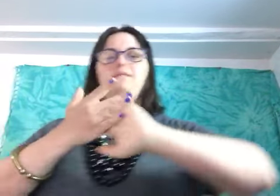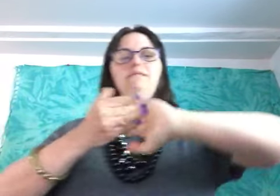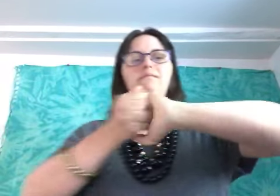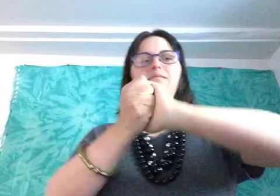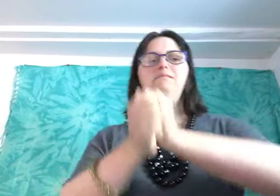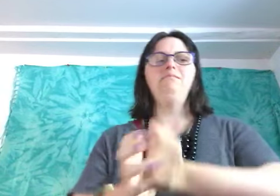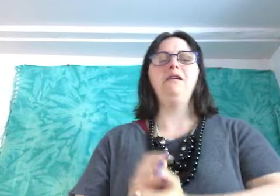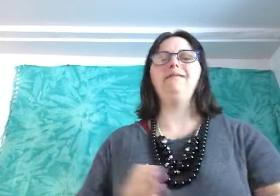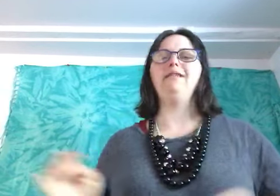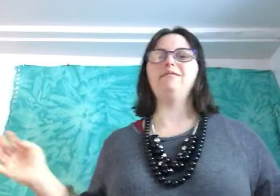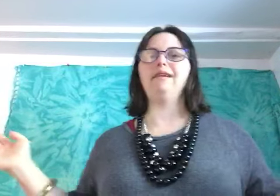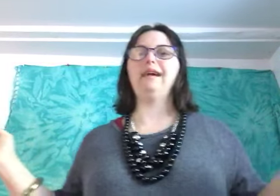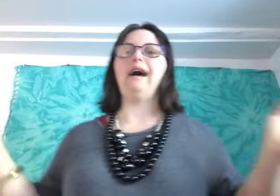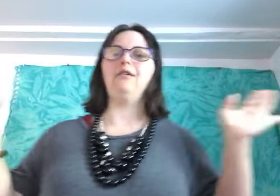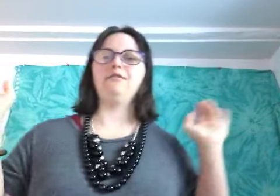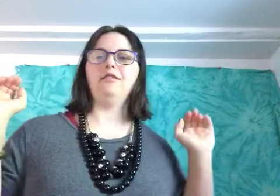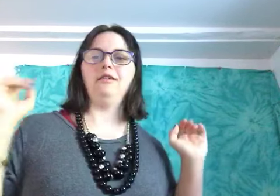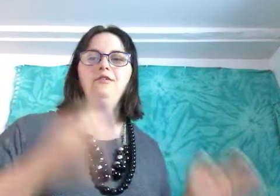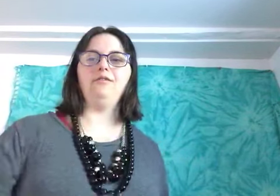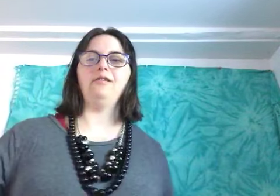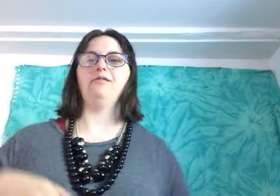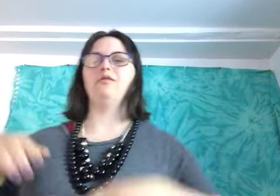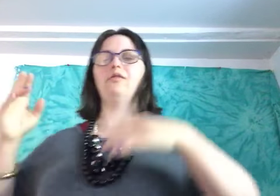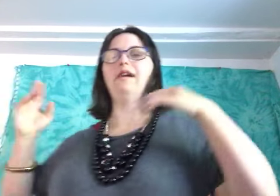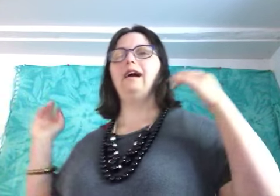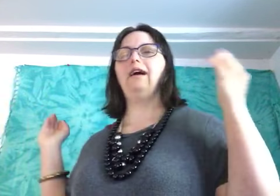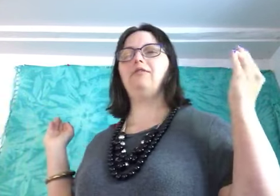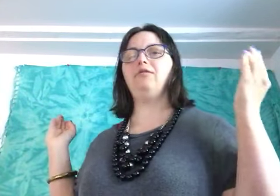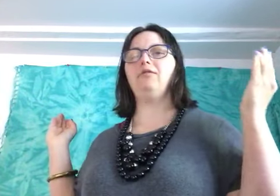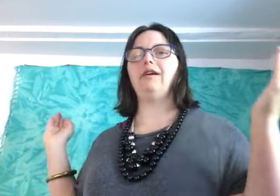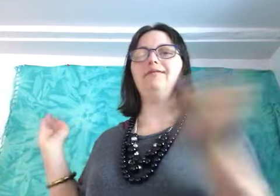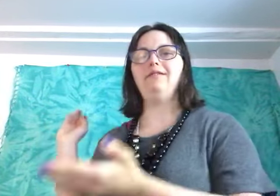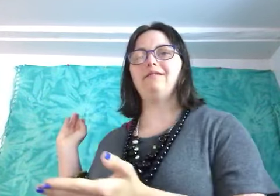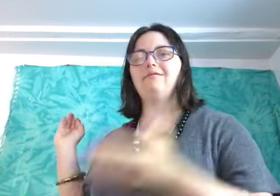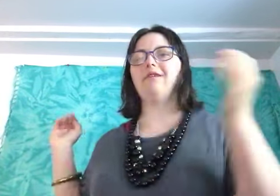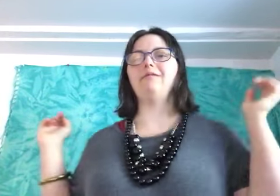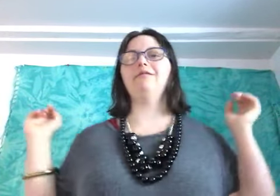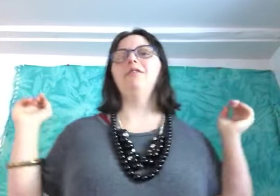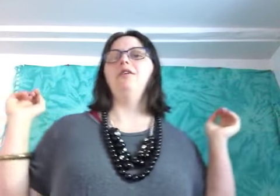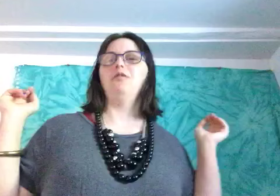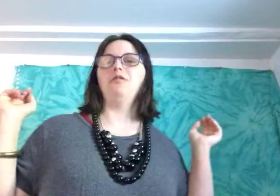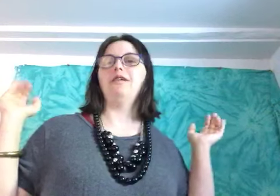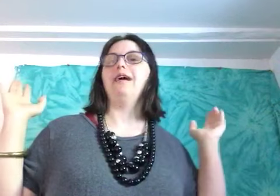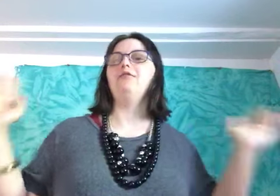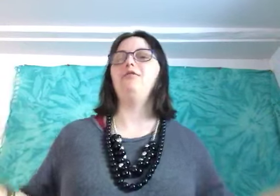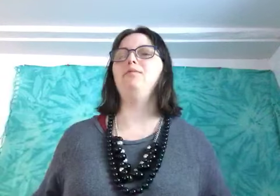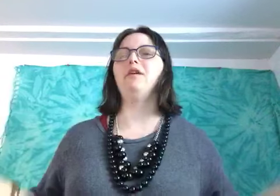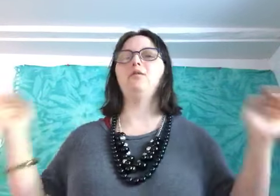like videos like how to start a YouTube channel or how to get views and subscribers or how to put on